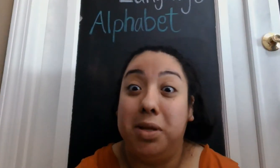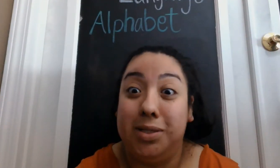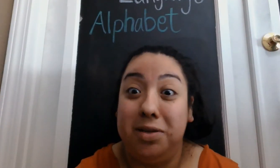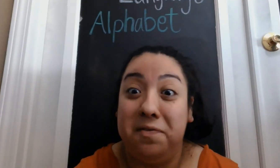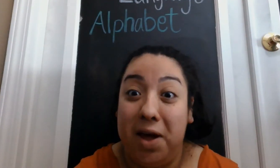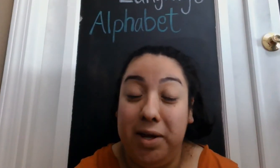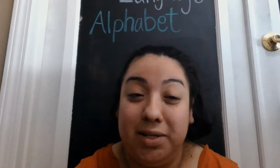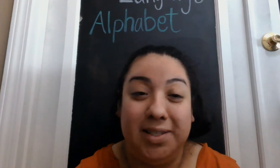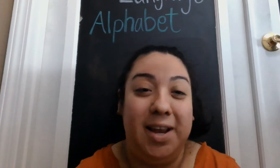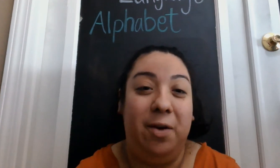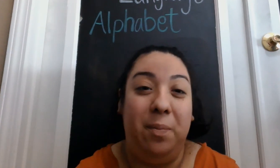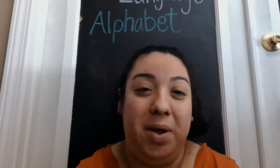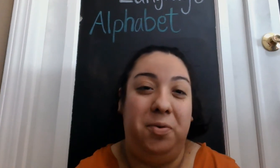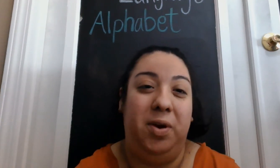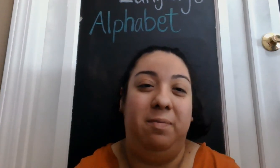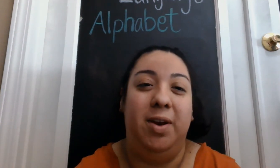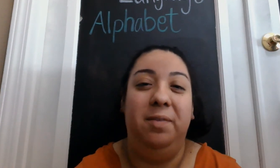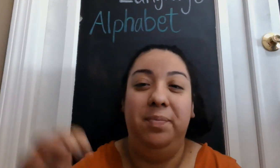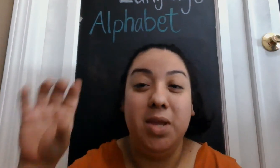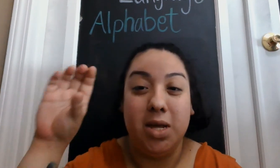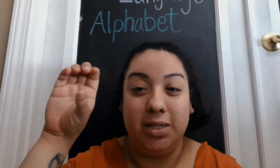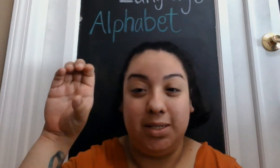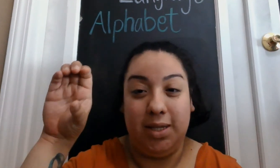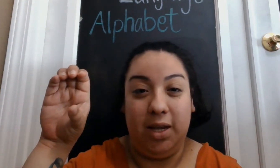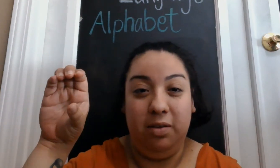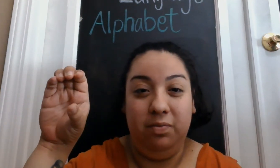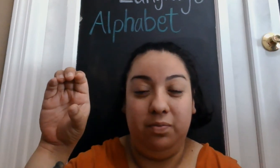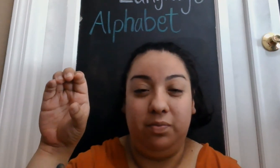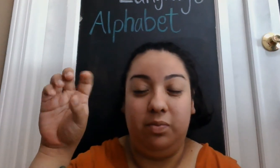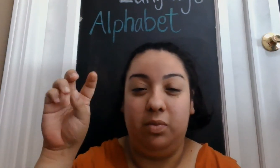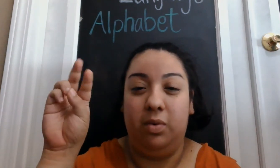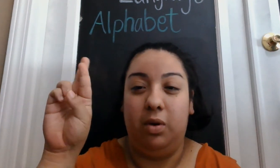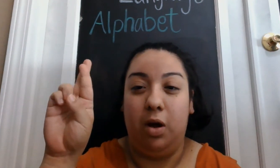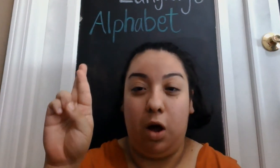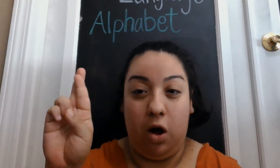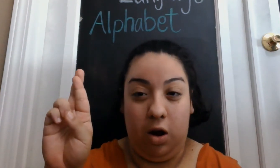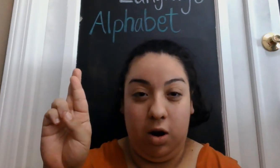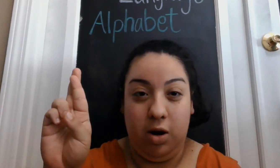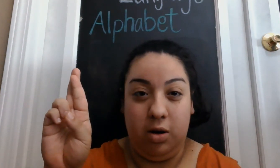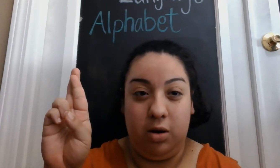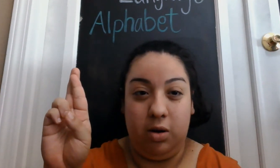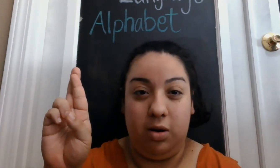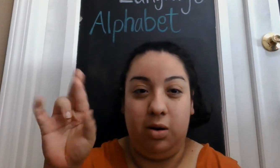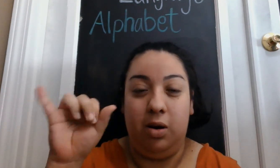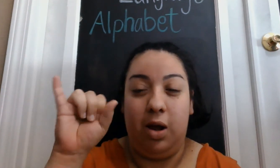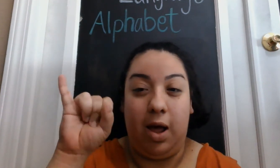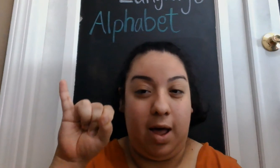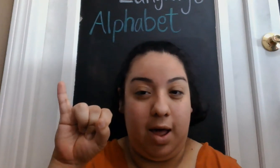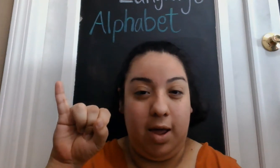If I can sign out my whole name. Ready? C, R, I,